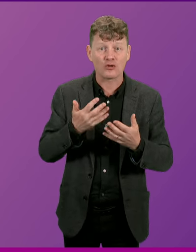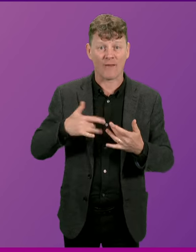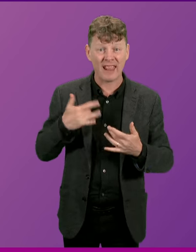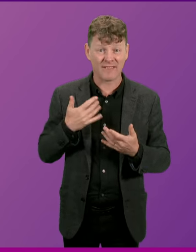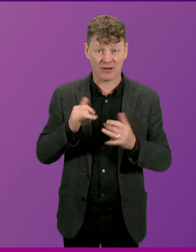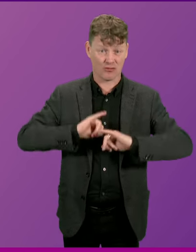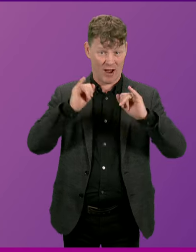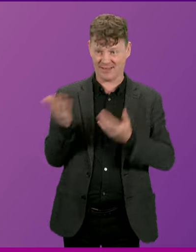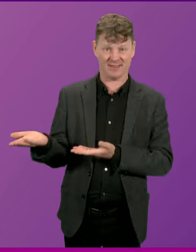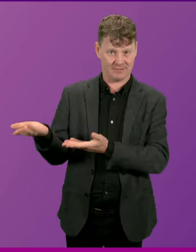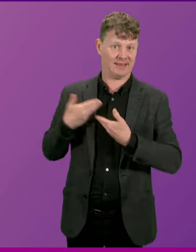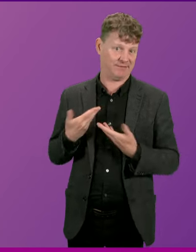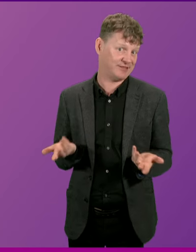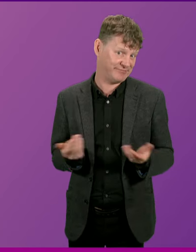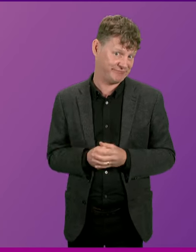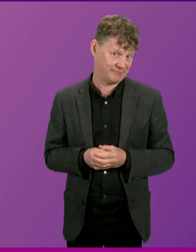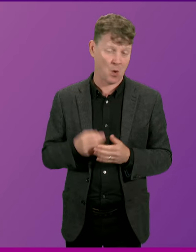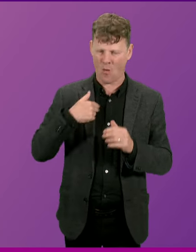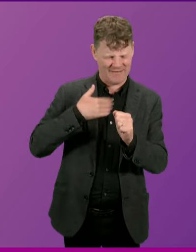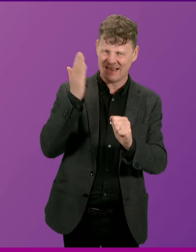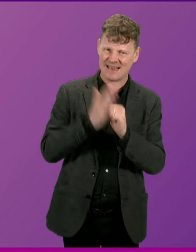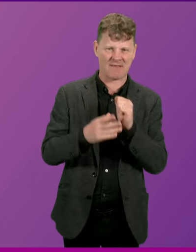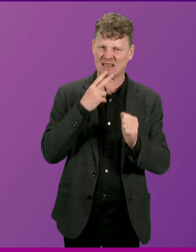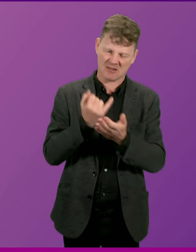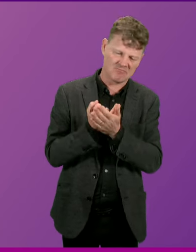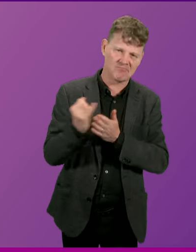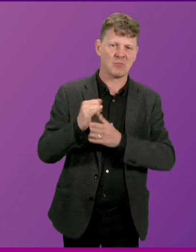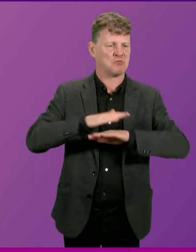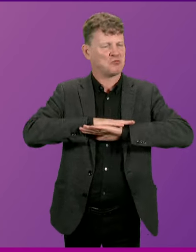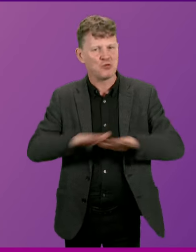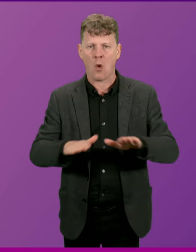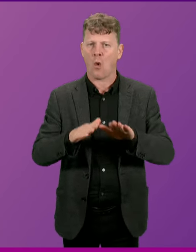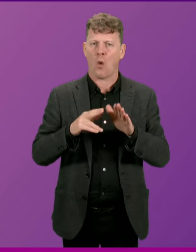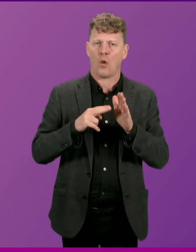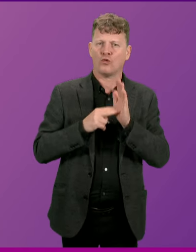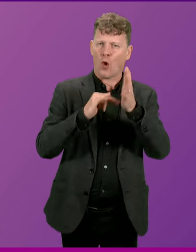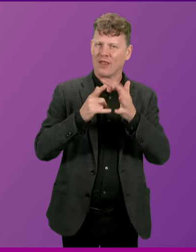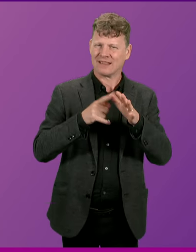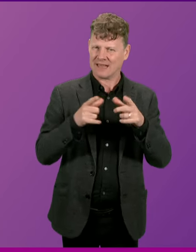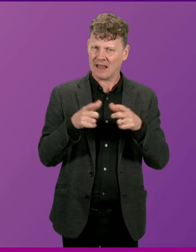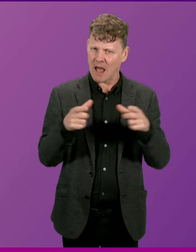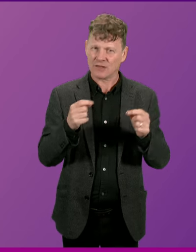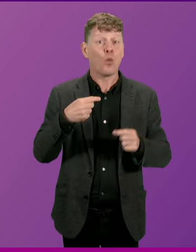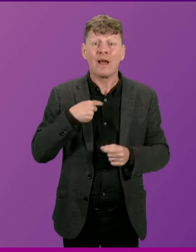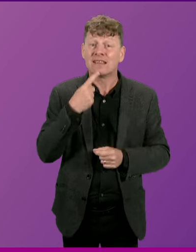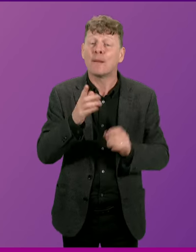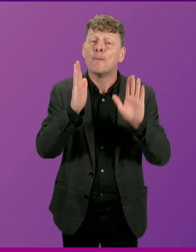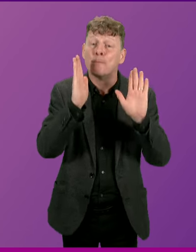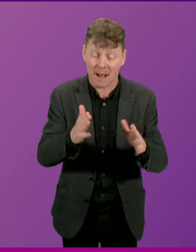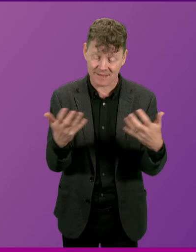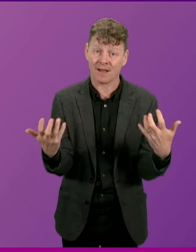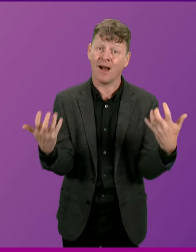proposed a policy of no further North Sea licensing at all. We have said quite clearly that it has to be compatible